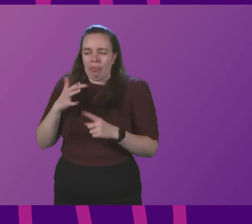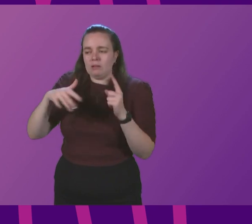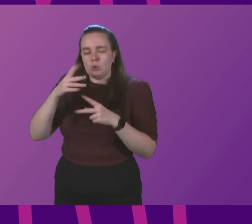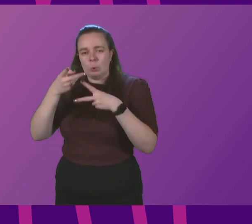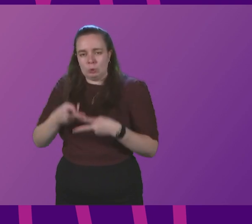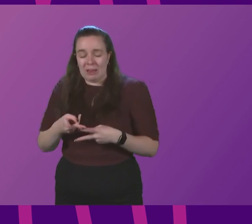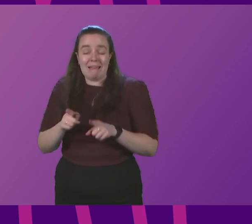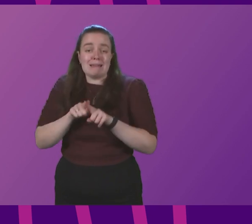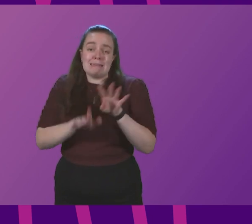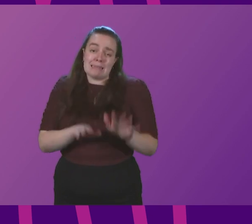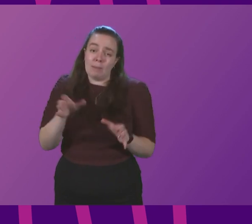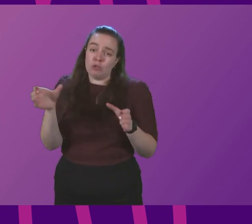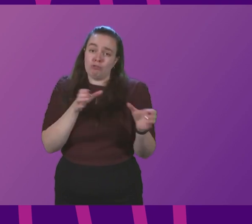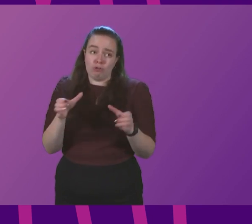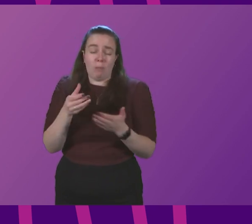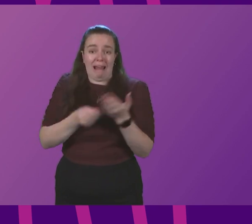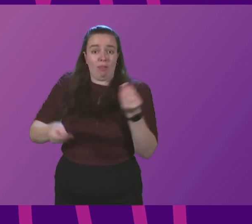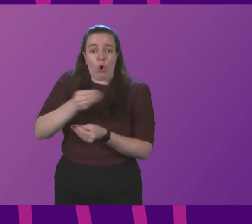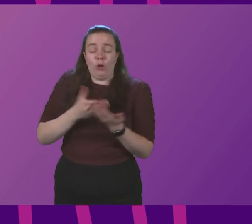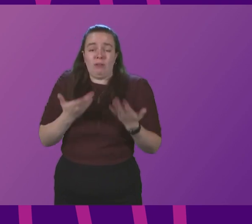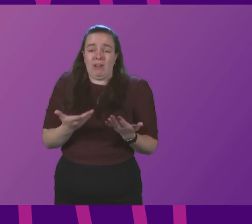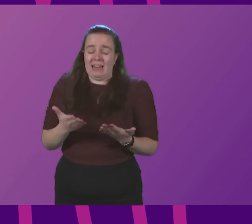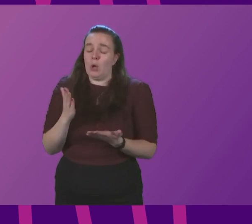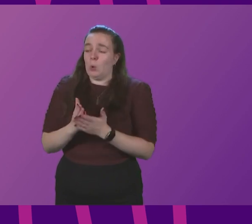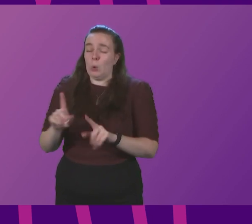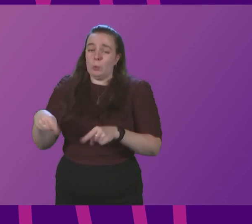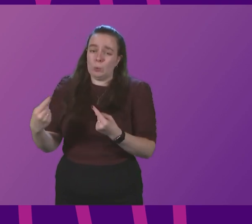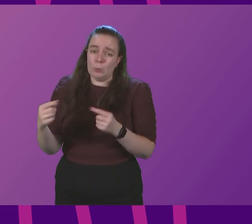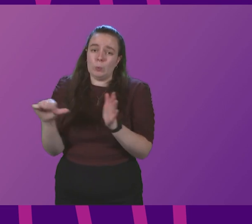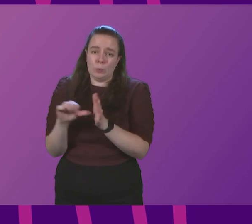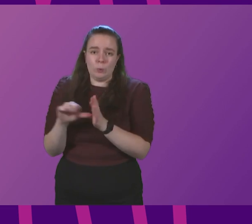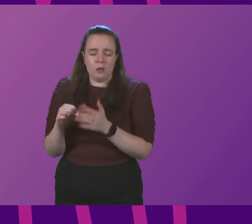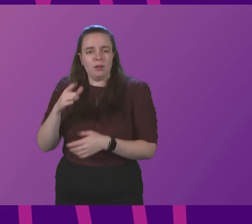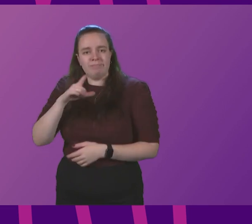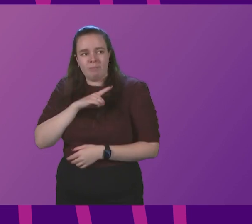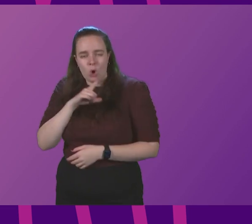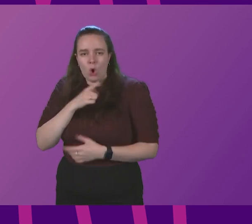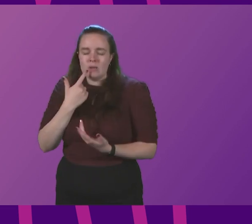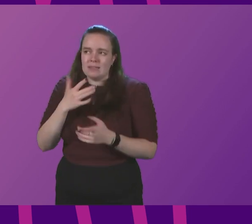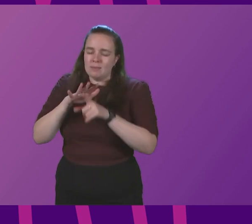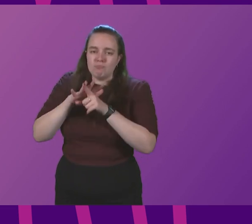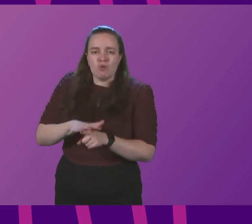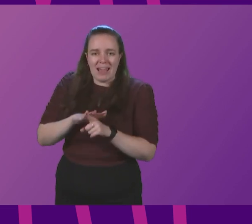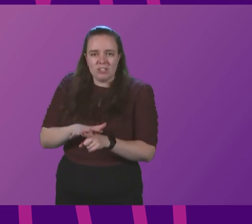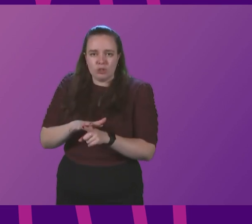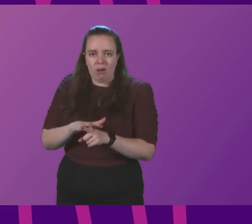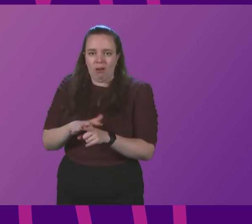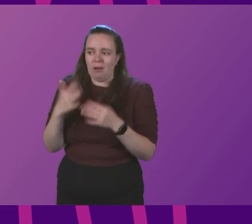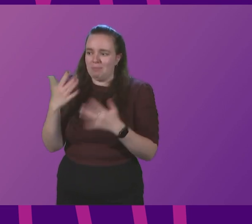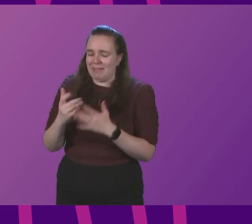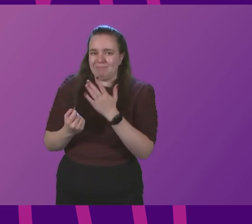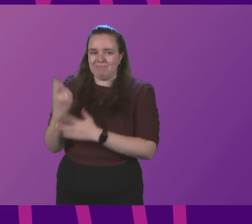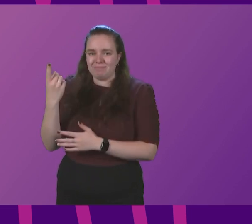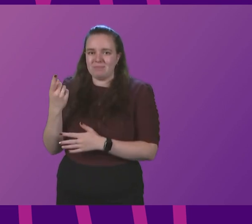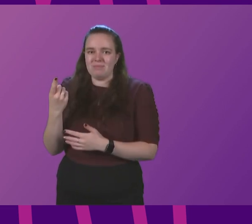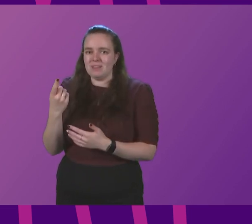similar to recruitment across our economy right now, is a significant challenge, partly because of the pressure that has come from ending